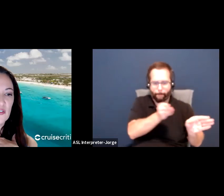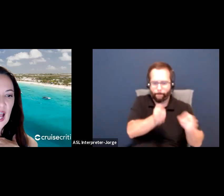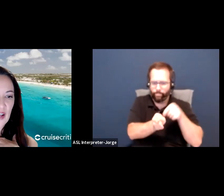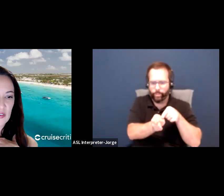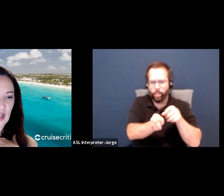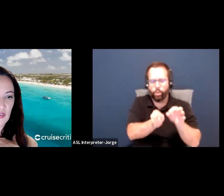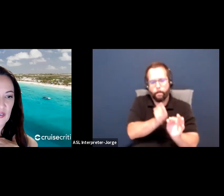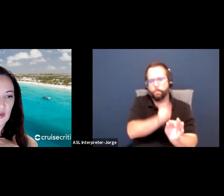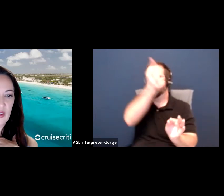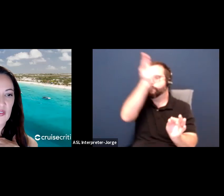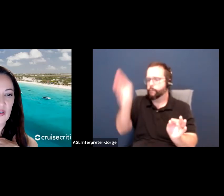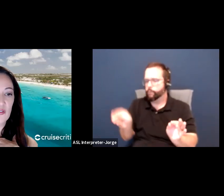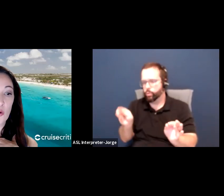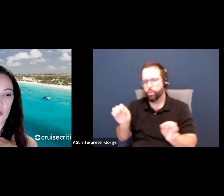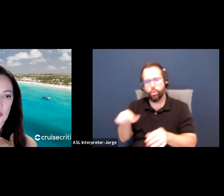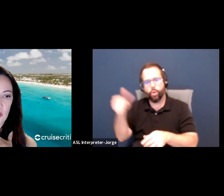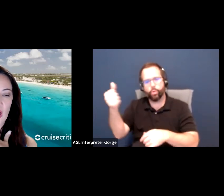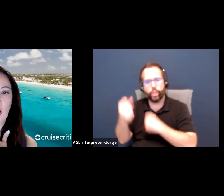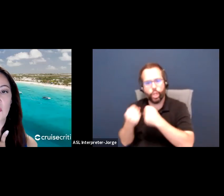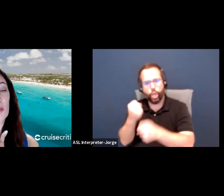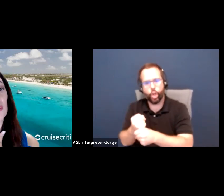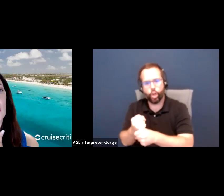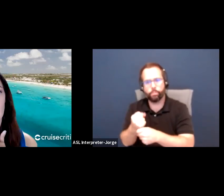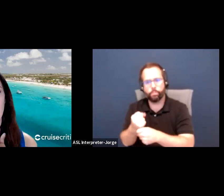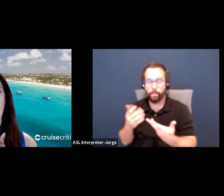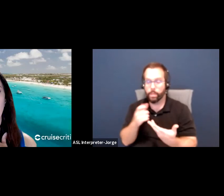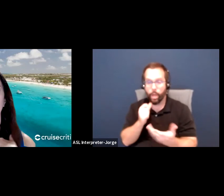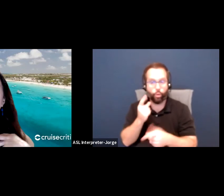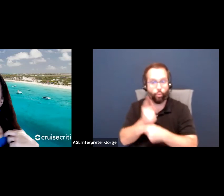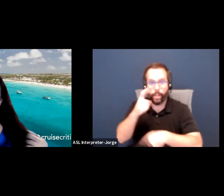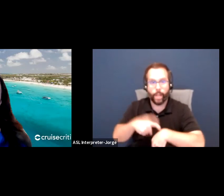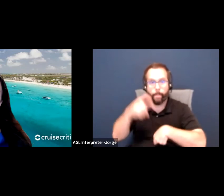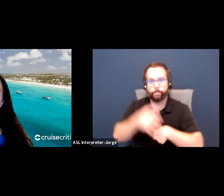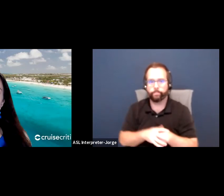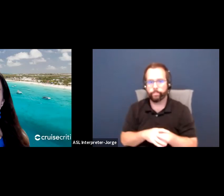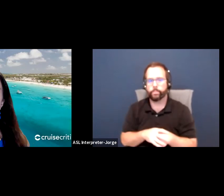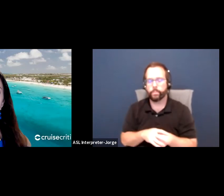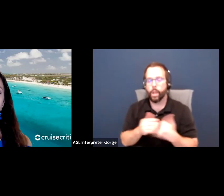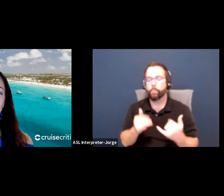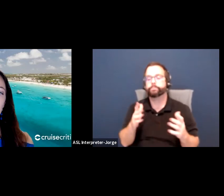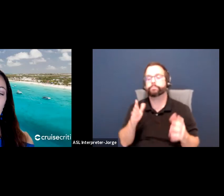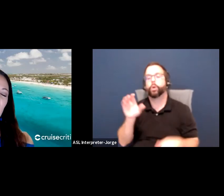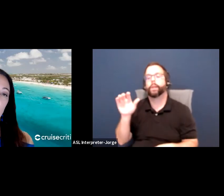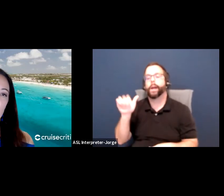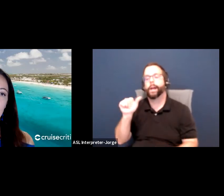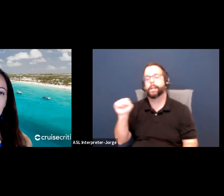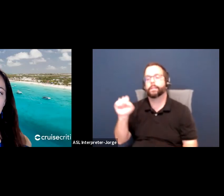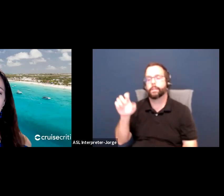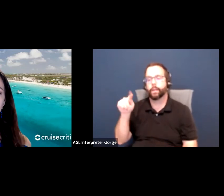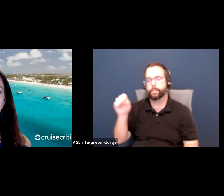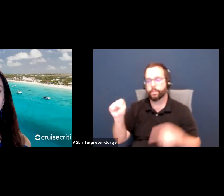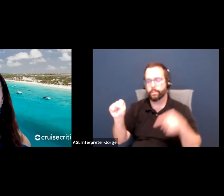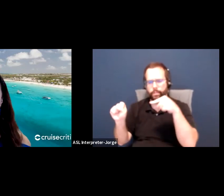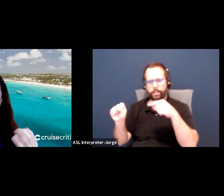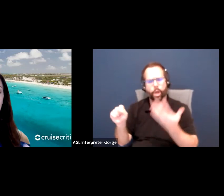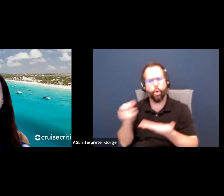Then for assets is the fourth type of resource to think about. Some examples on this is the questions you might